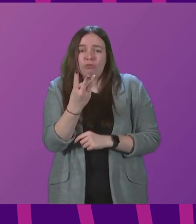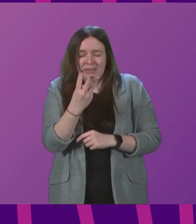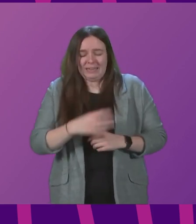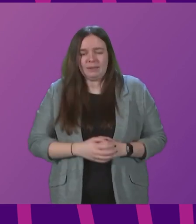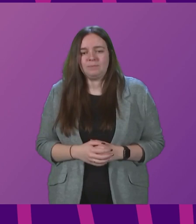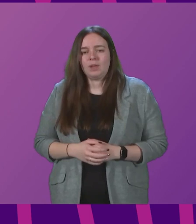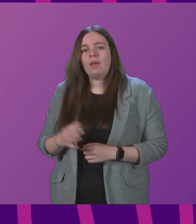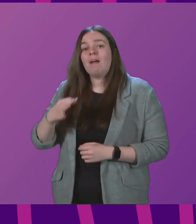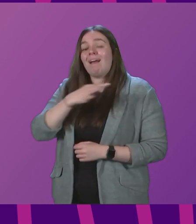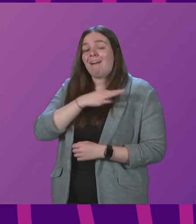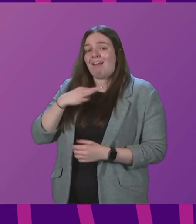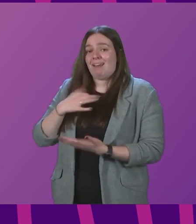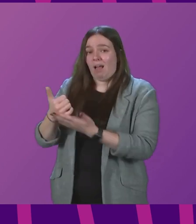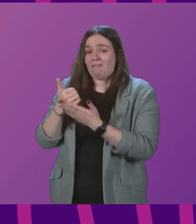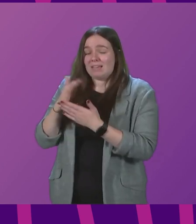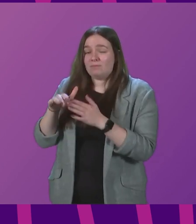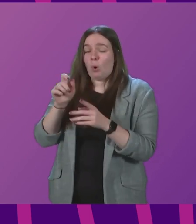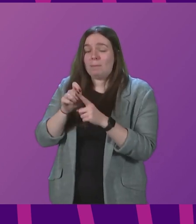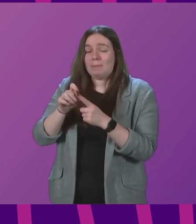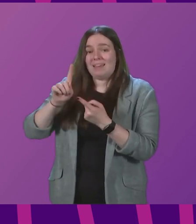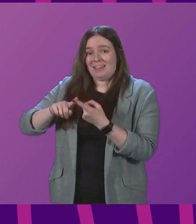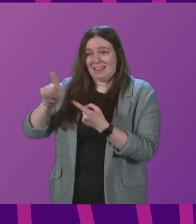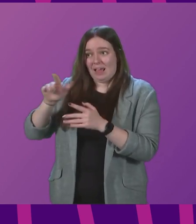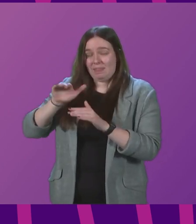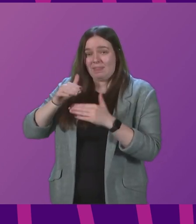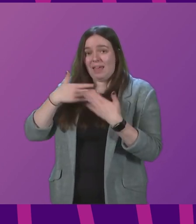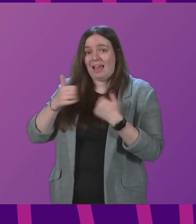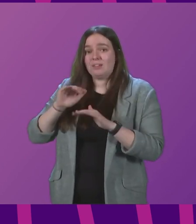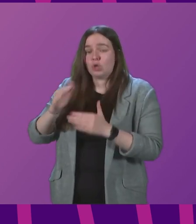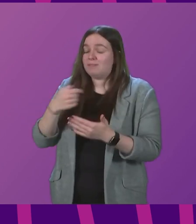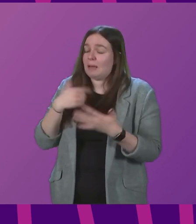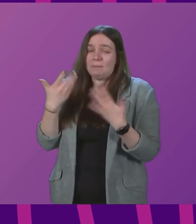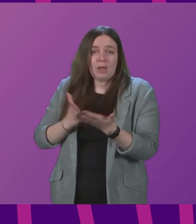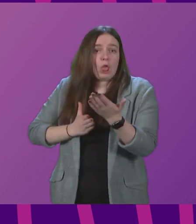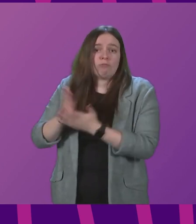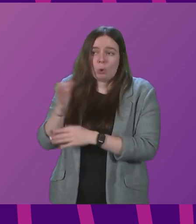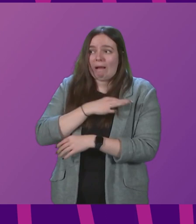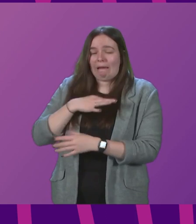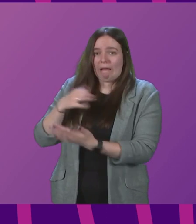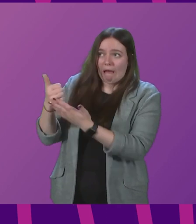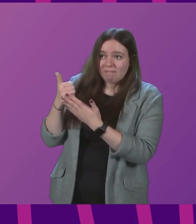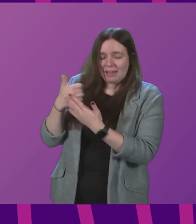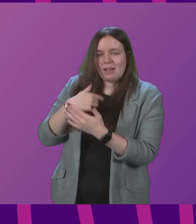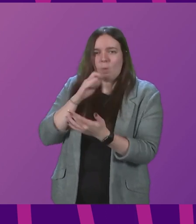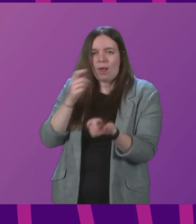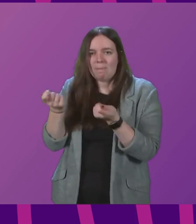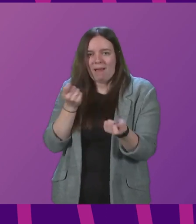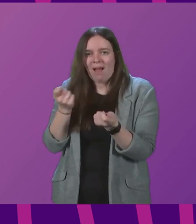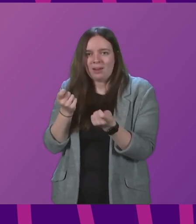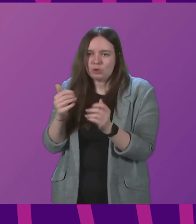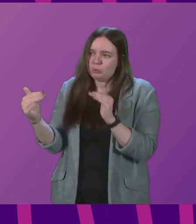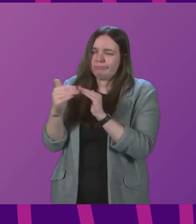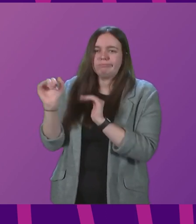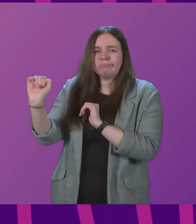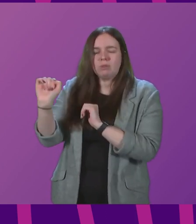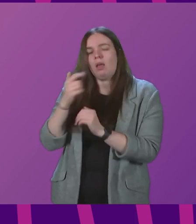clinical requirements for PPE in the health service. I've done that throughout and respond accordingly. The